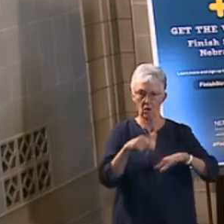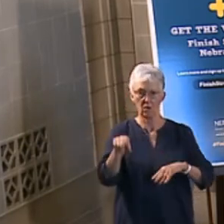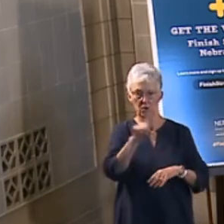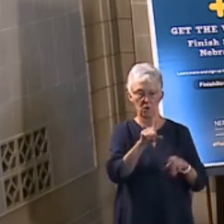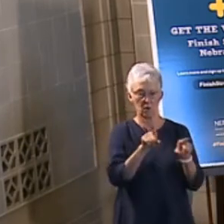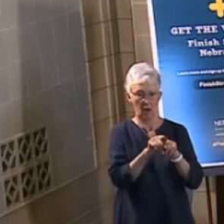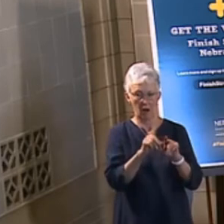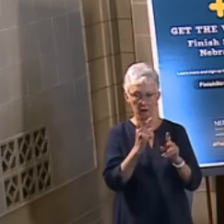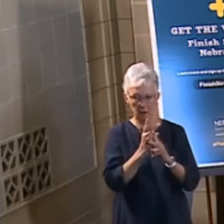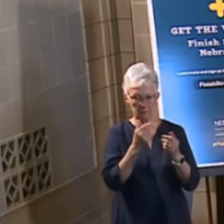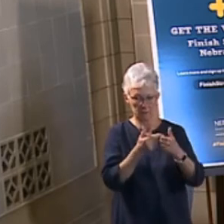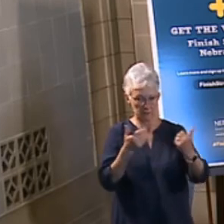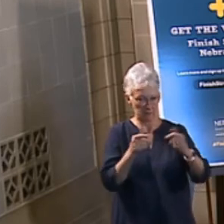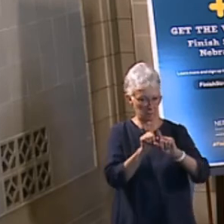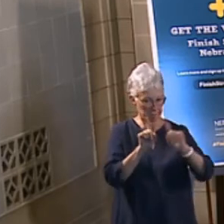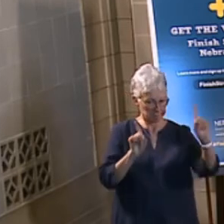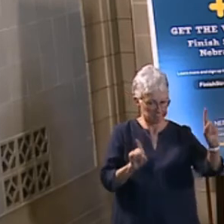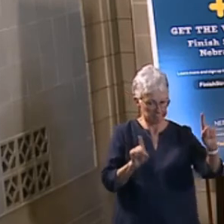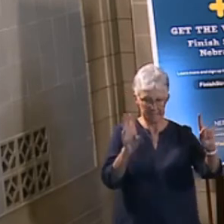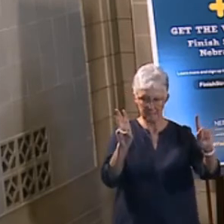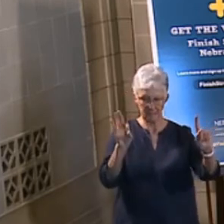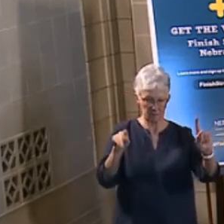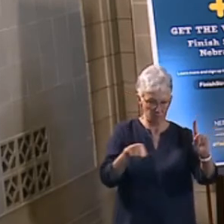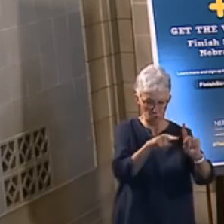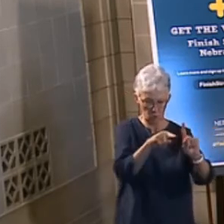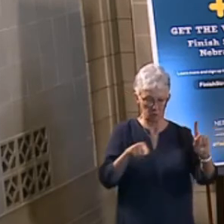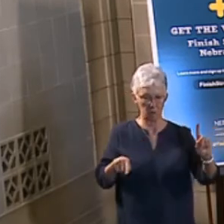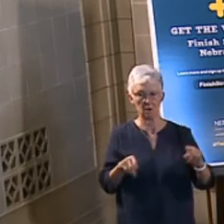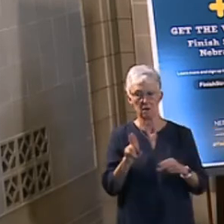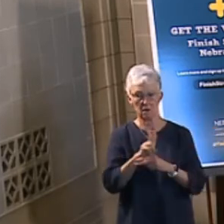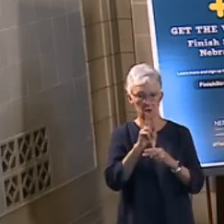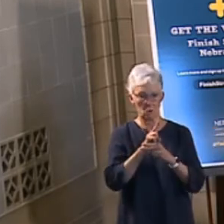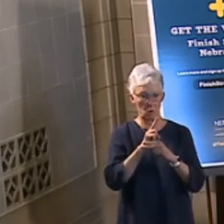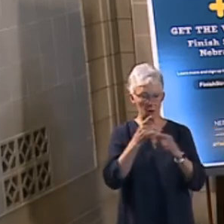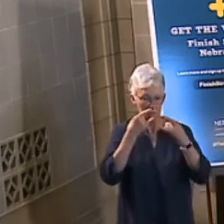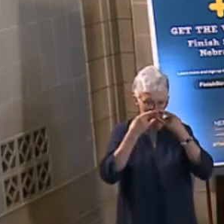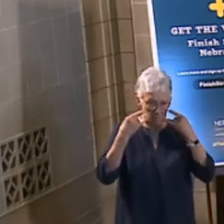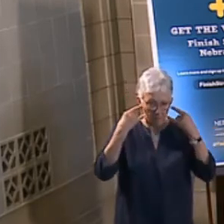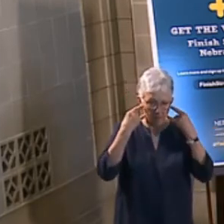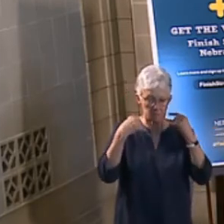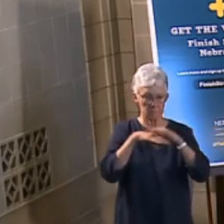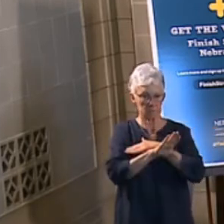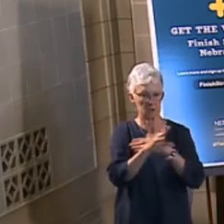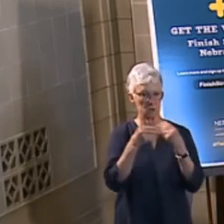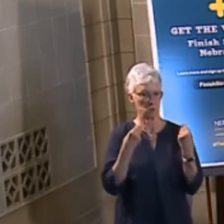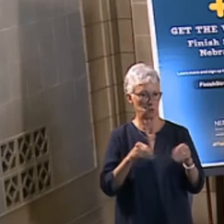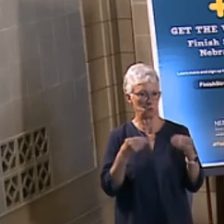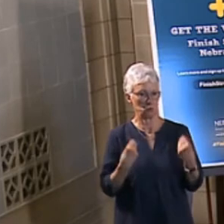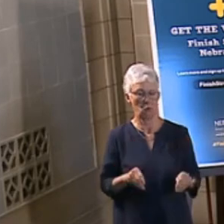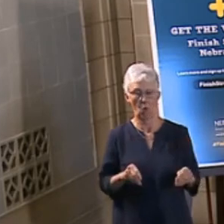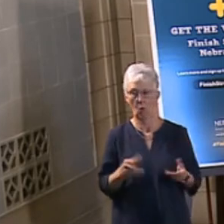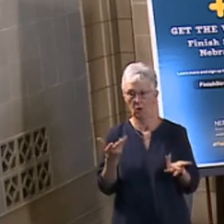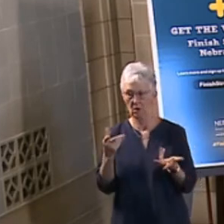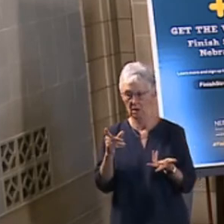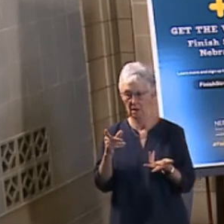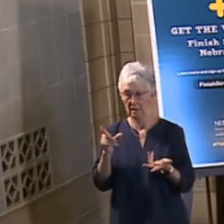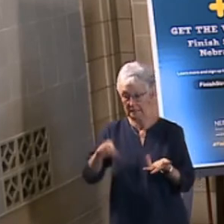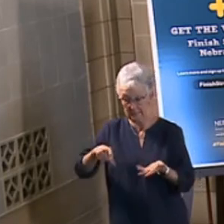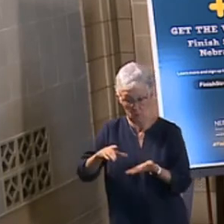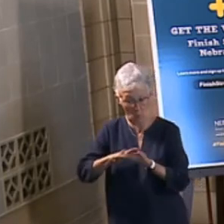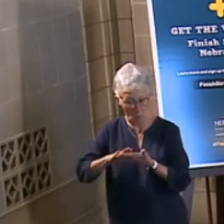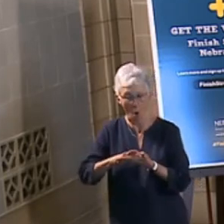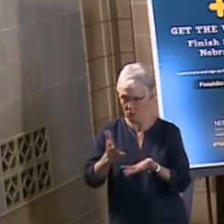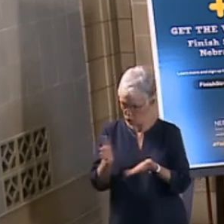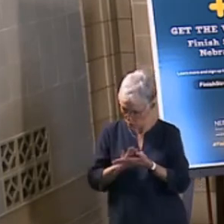between you and other people when you're out in public. Wearing a mask when you go to the store, wash your hands often, if you've lost that sense of taste